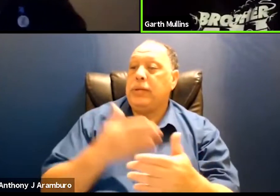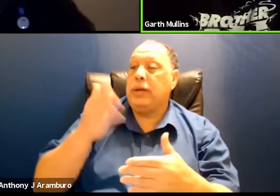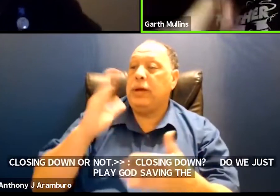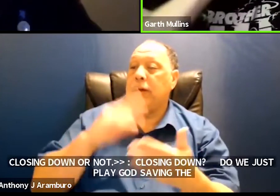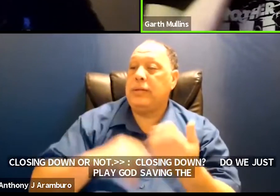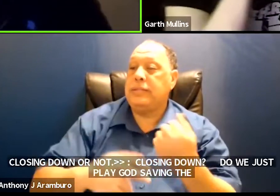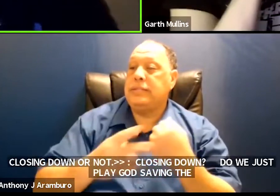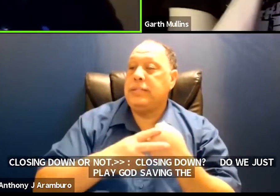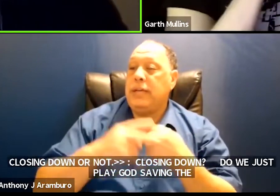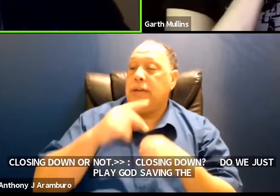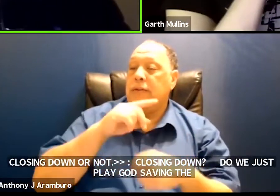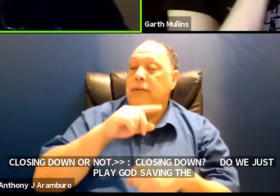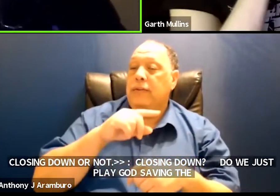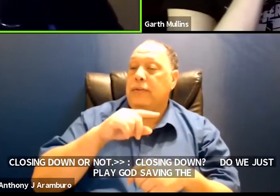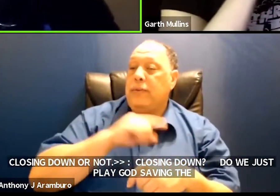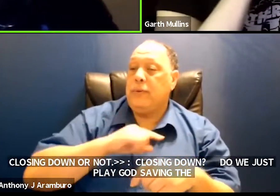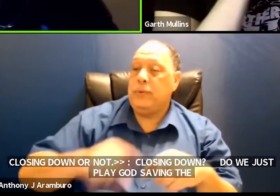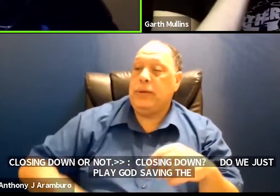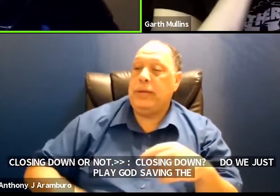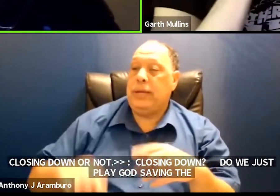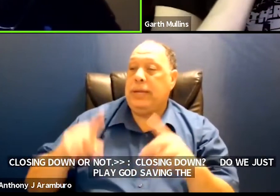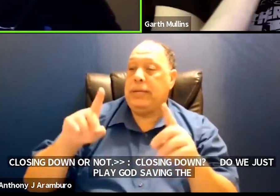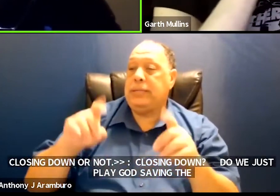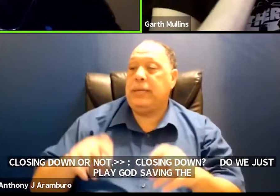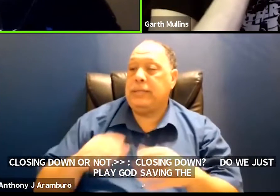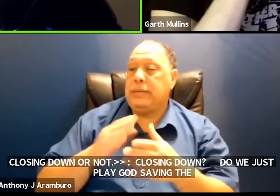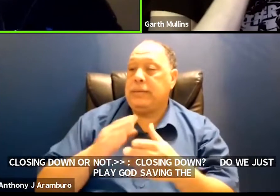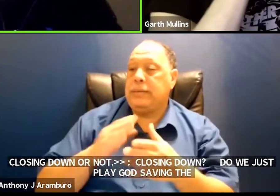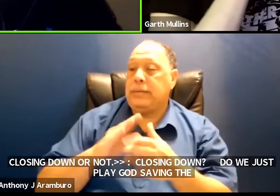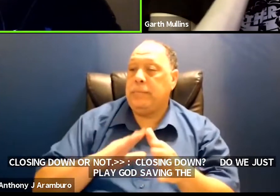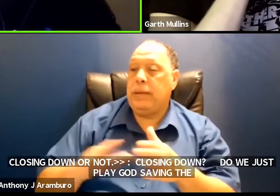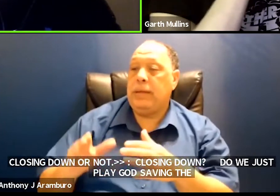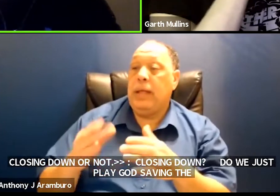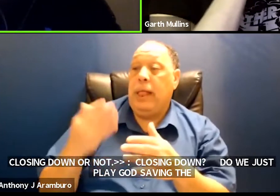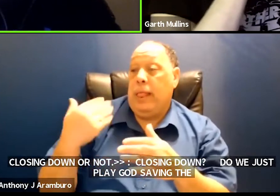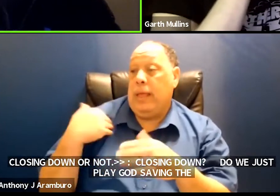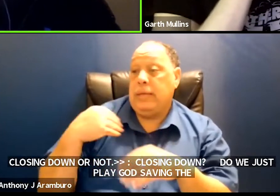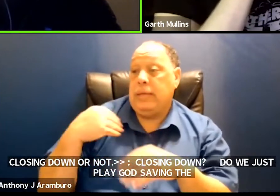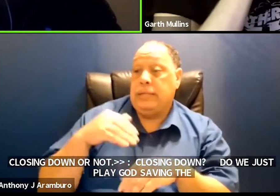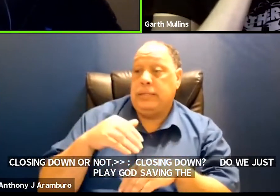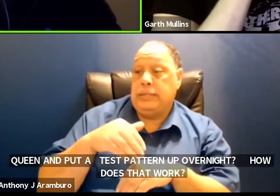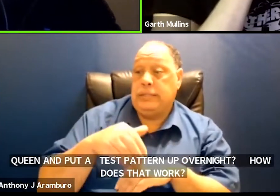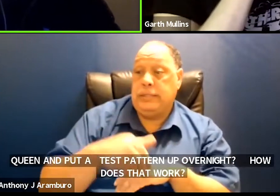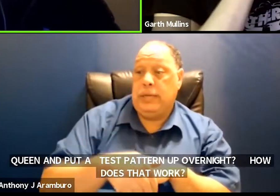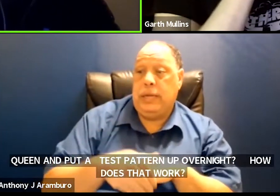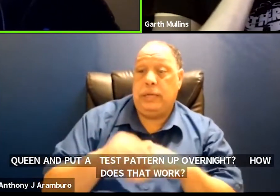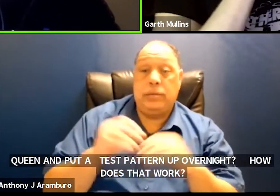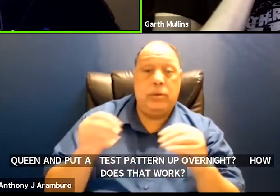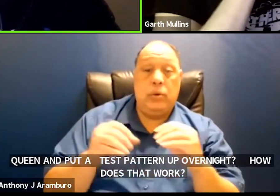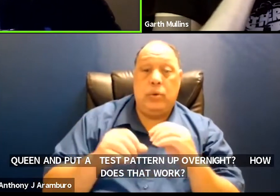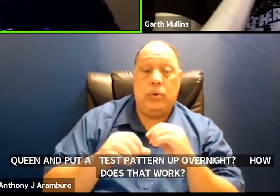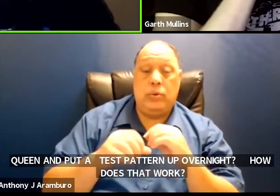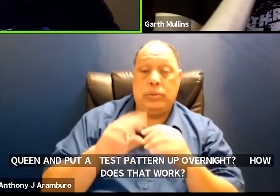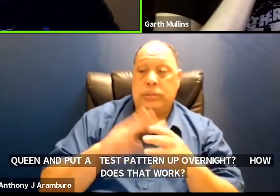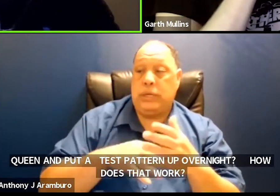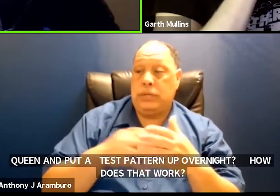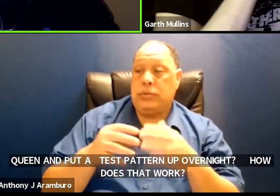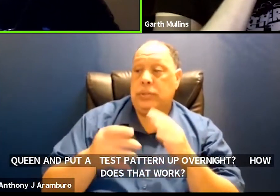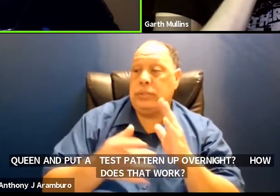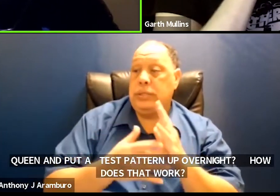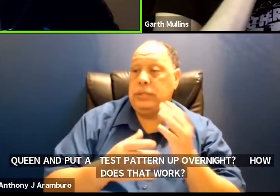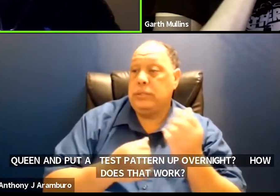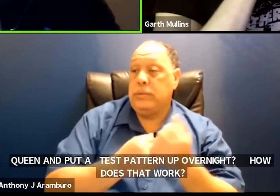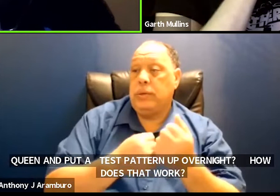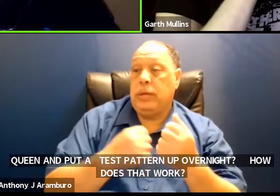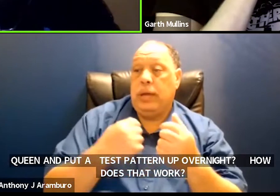well um last night when we didn't have any tech support and no broadcasters scheduled i really i just threw